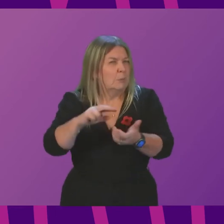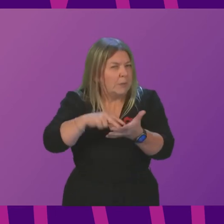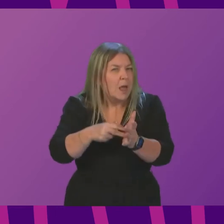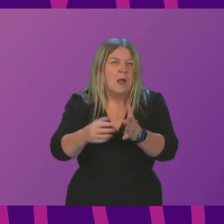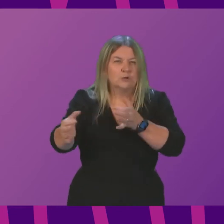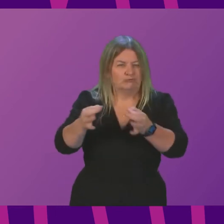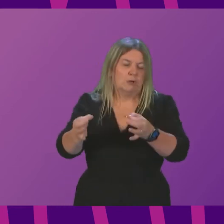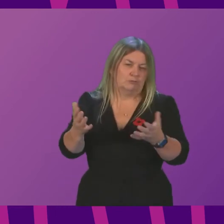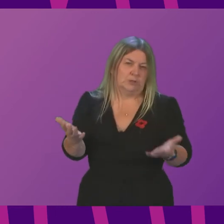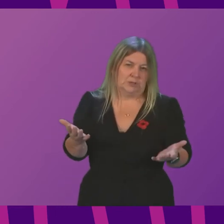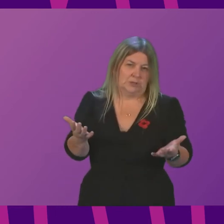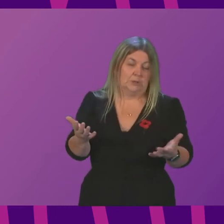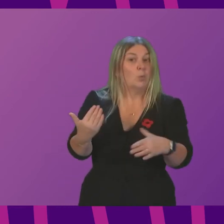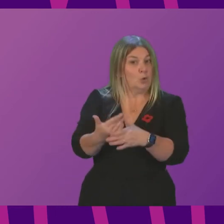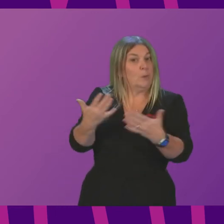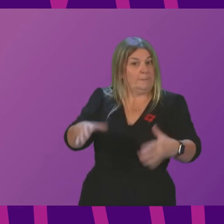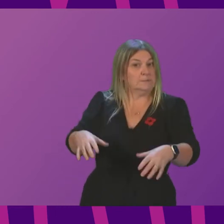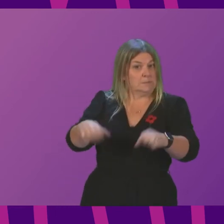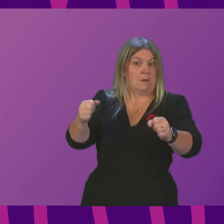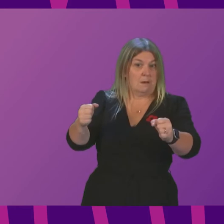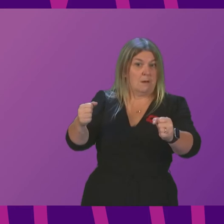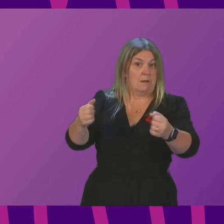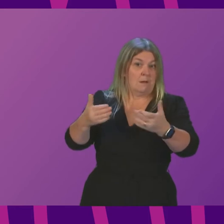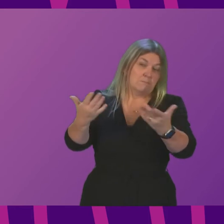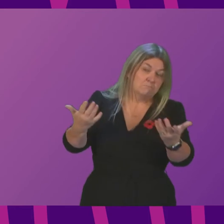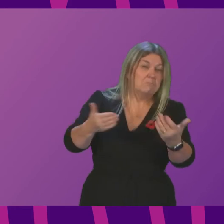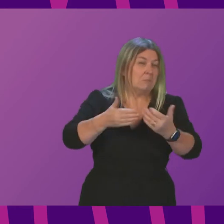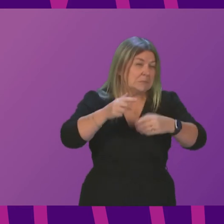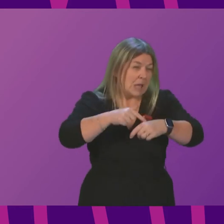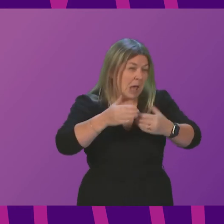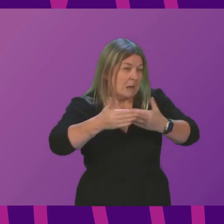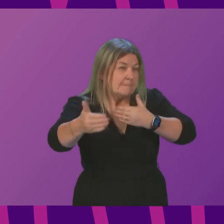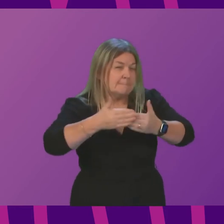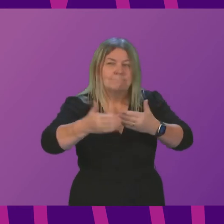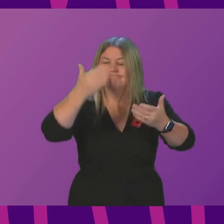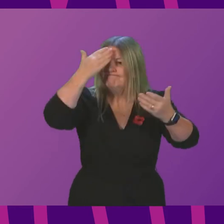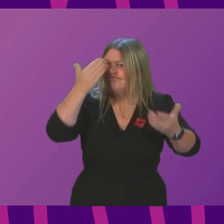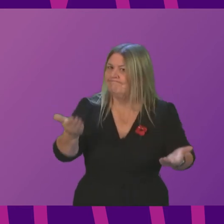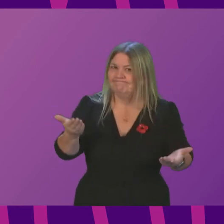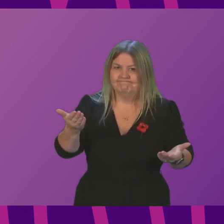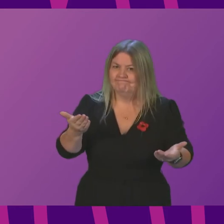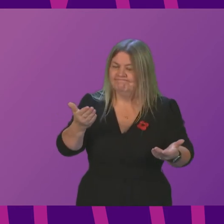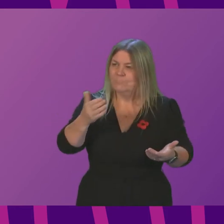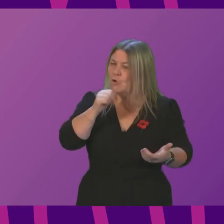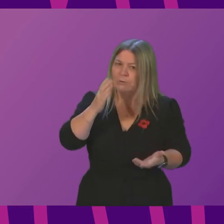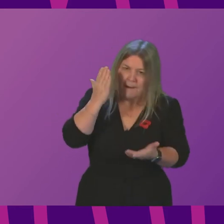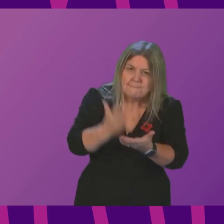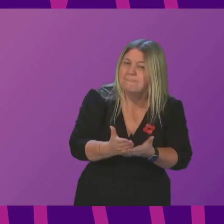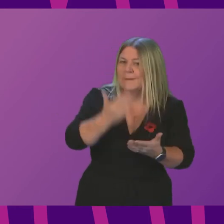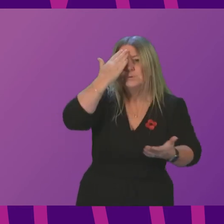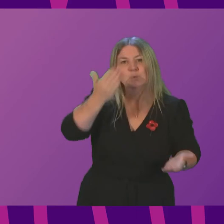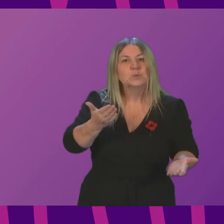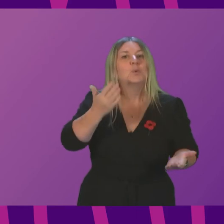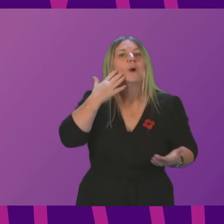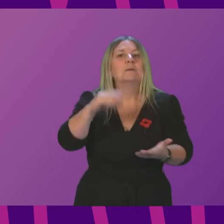So that work is underway. As for a timescale, if Clare Baker will forgive me, I can't give a definitive timescale today,